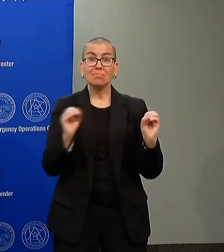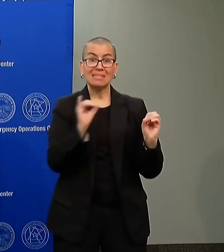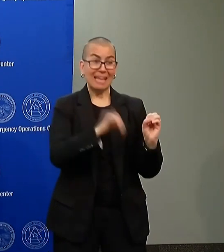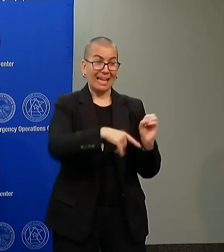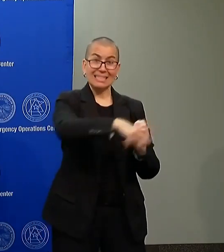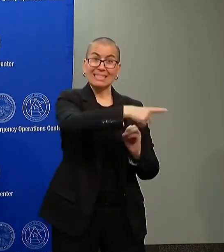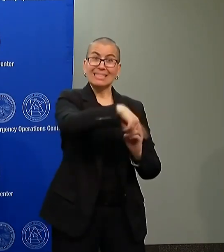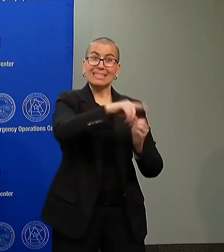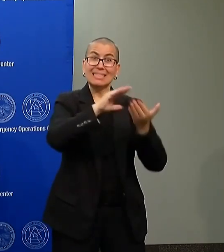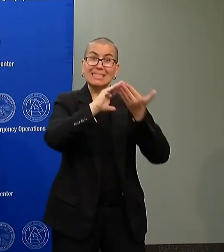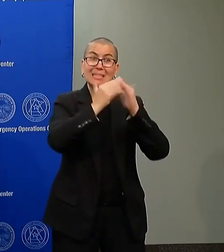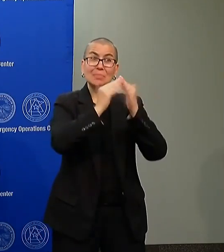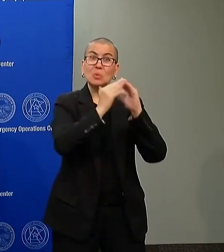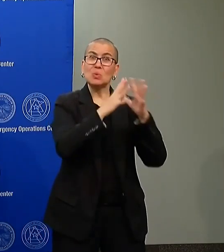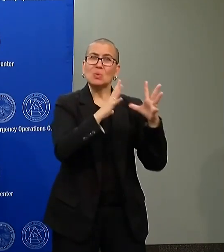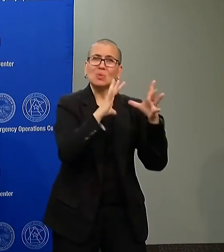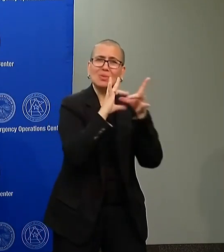to.